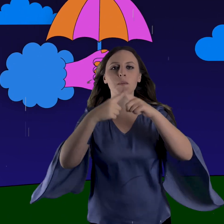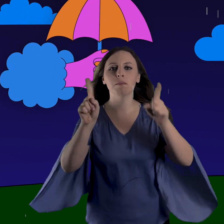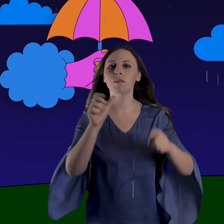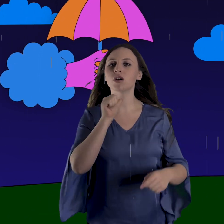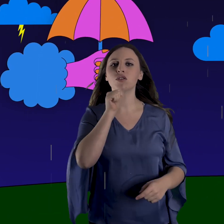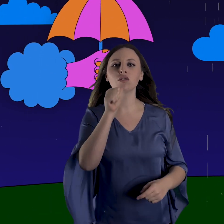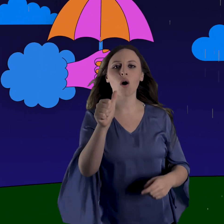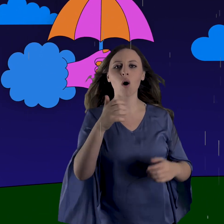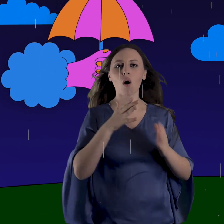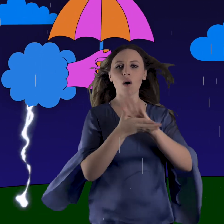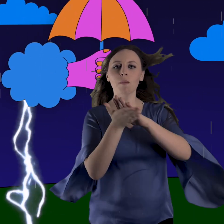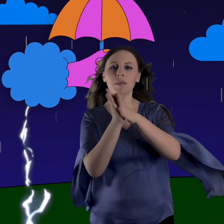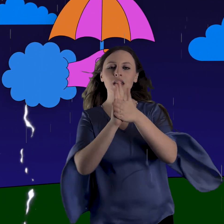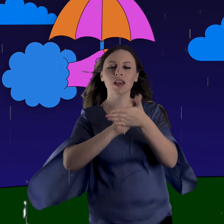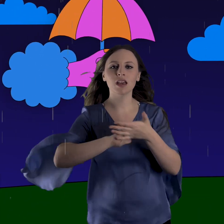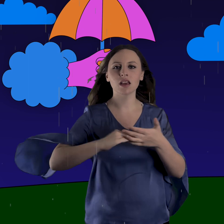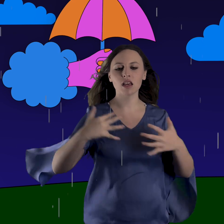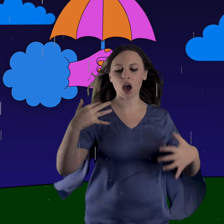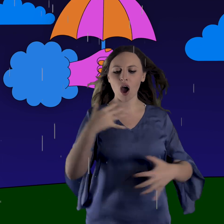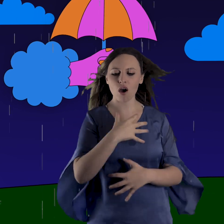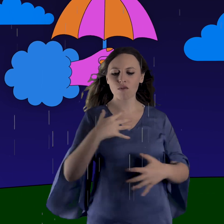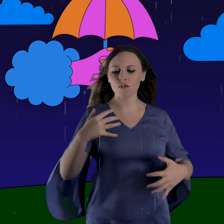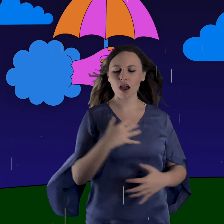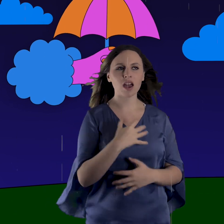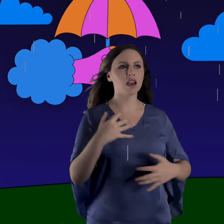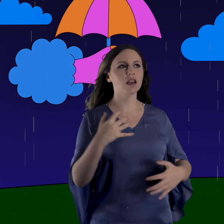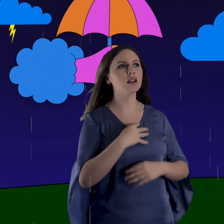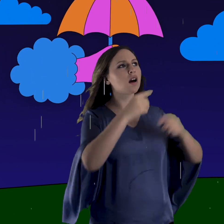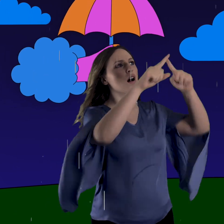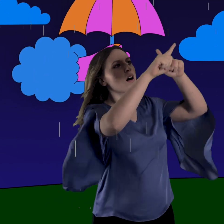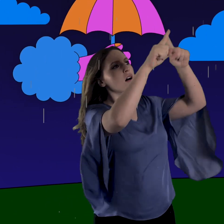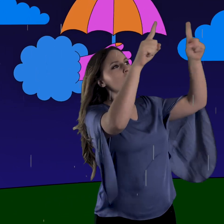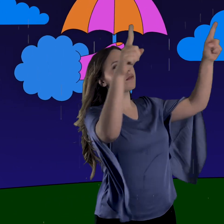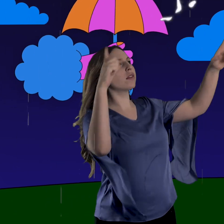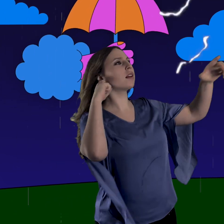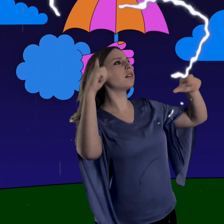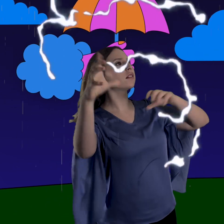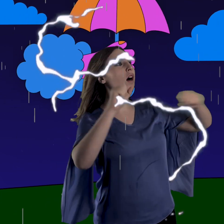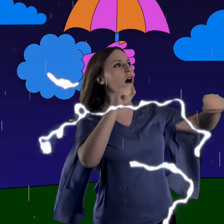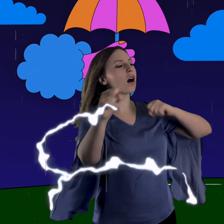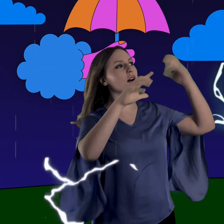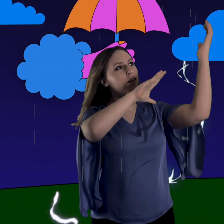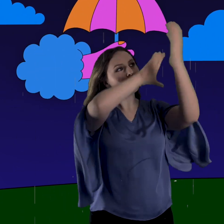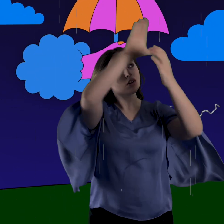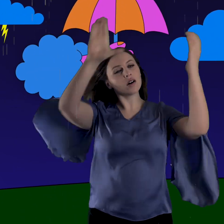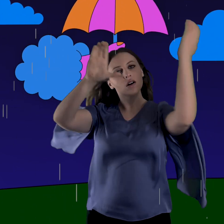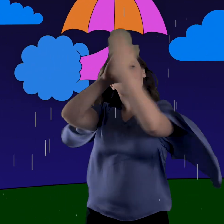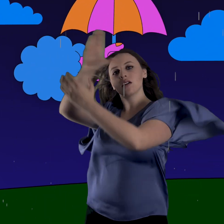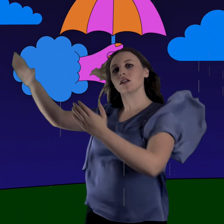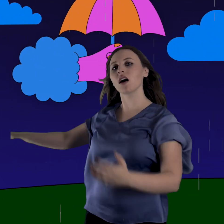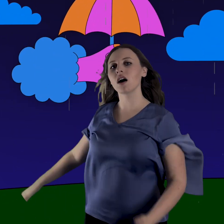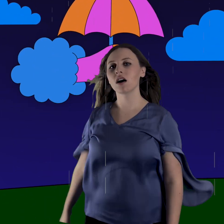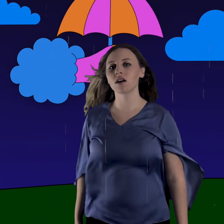Don't be afraid of these under clouds